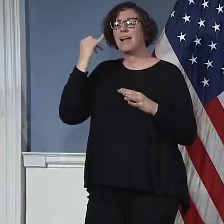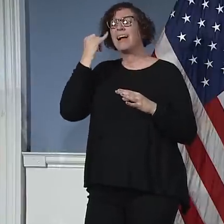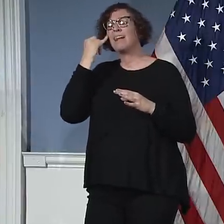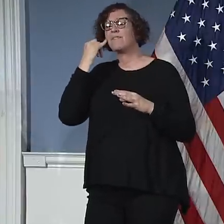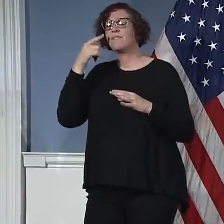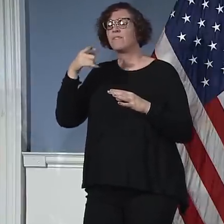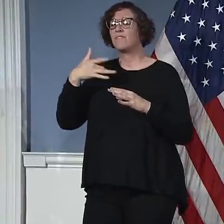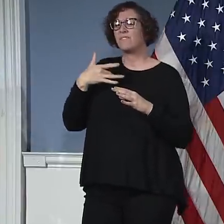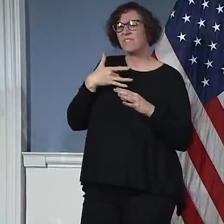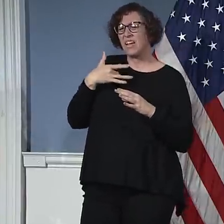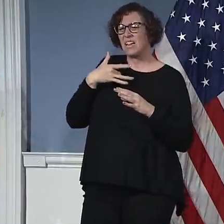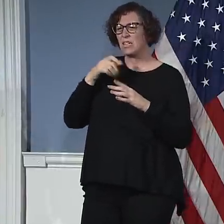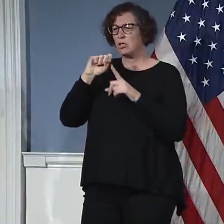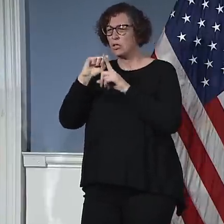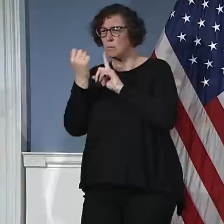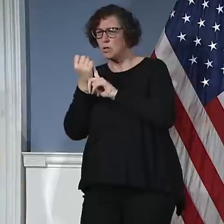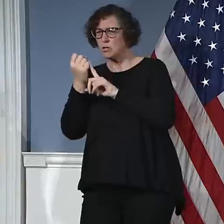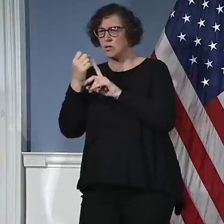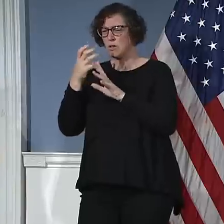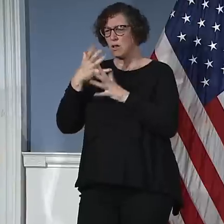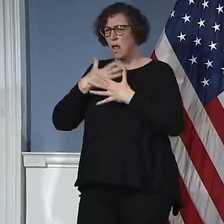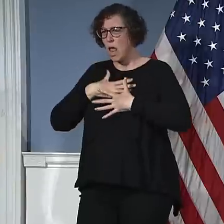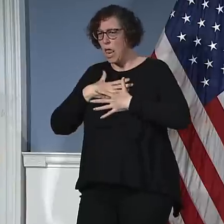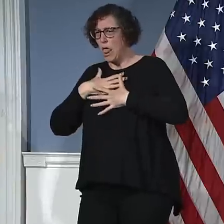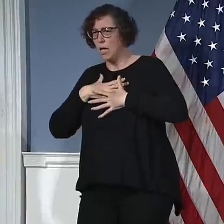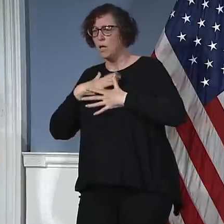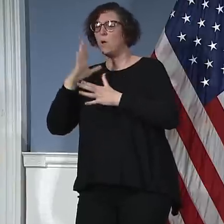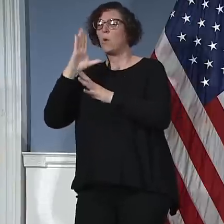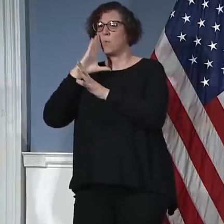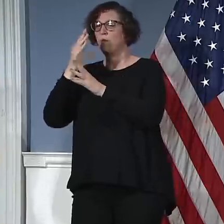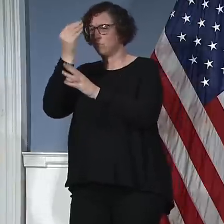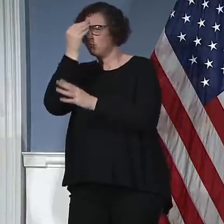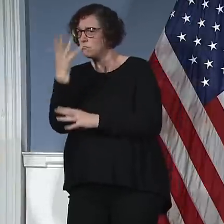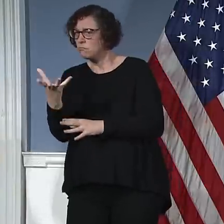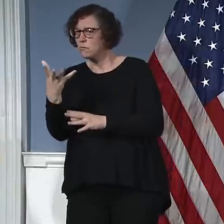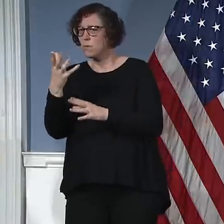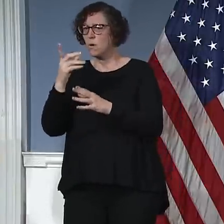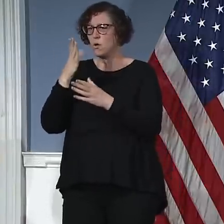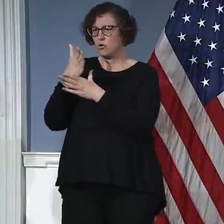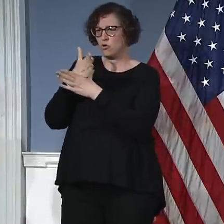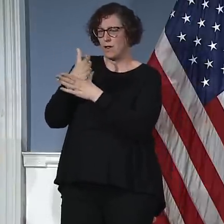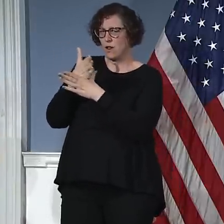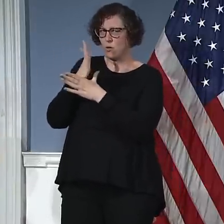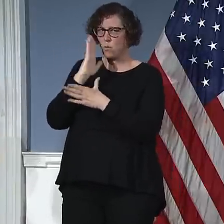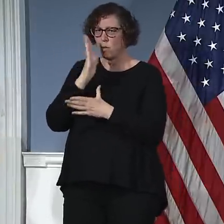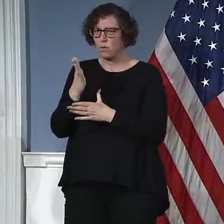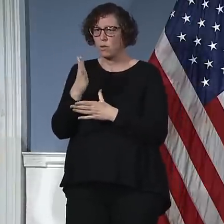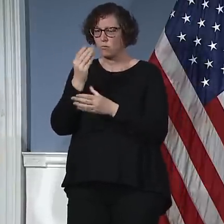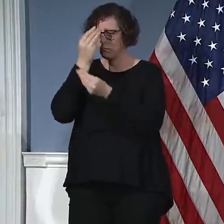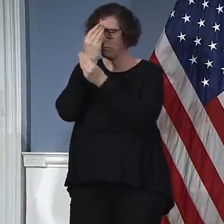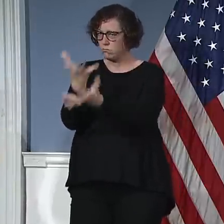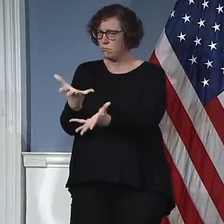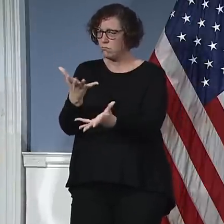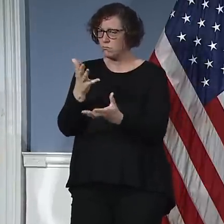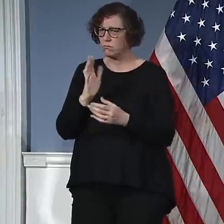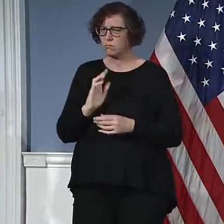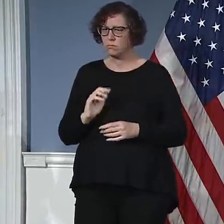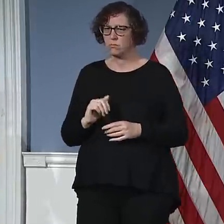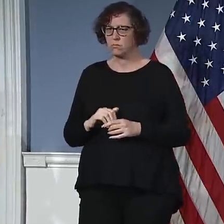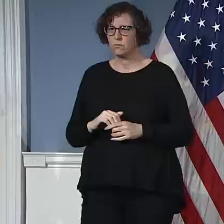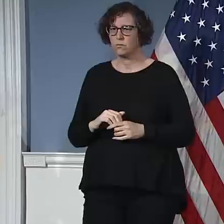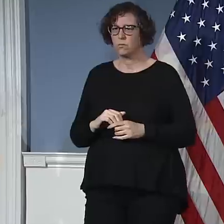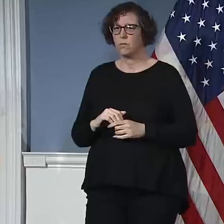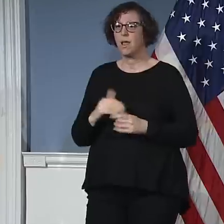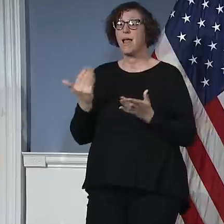that. Elmhurst has gone through a lot. Queens Hospital has gone through a lot, but they are keeping it together, particularly as we get them more supplies